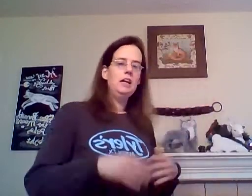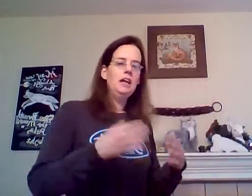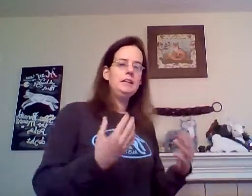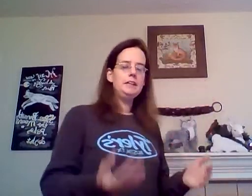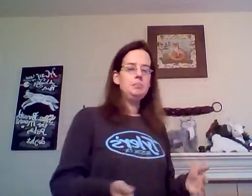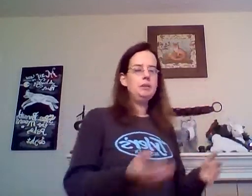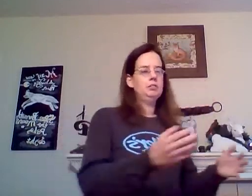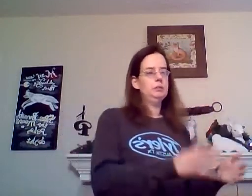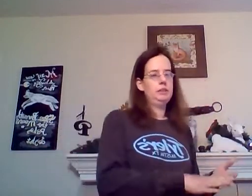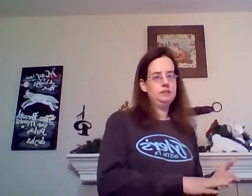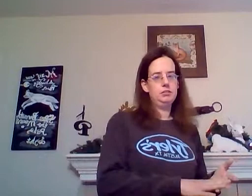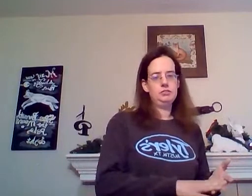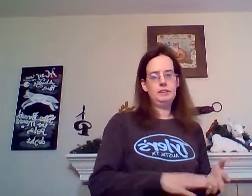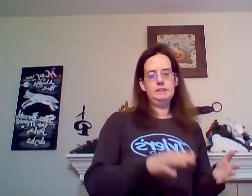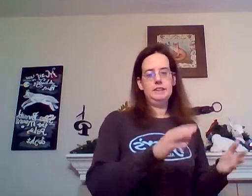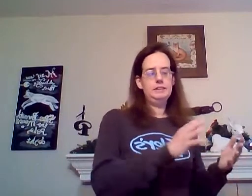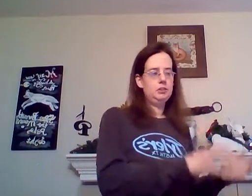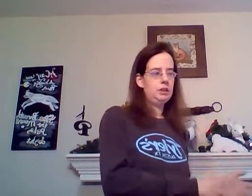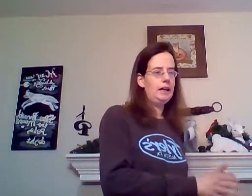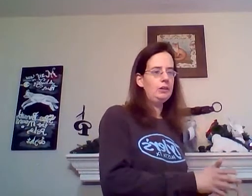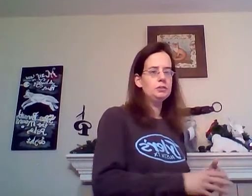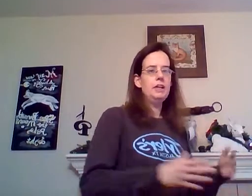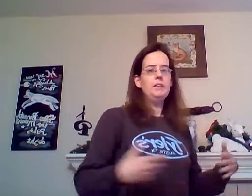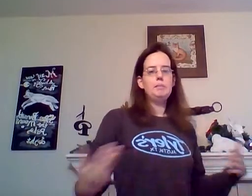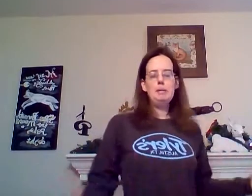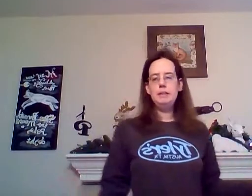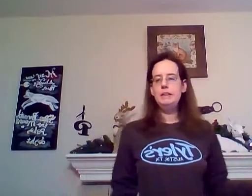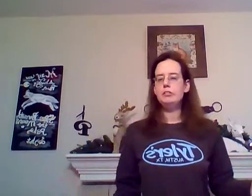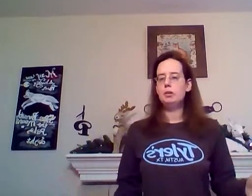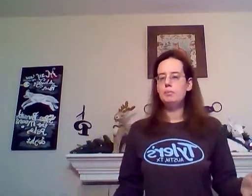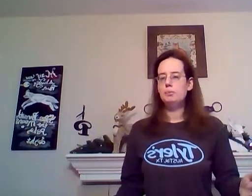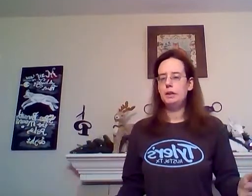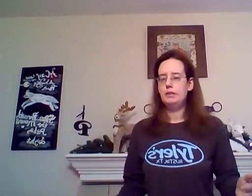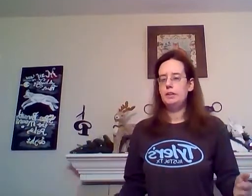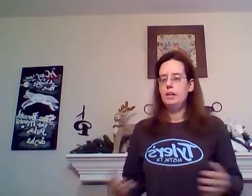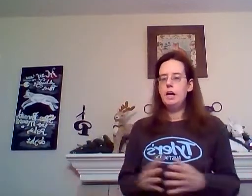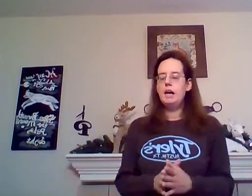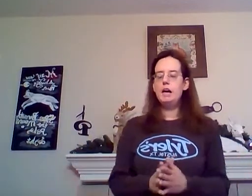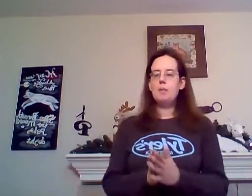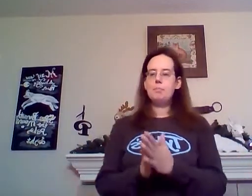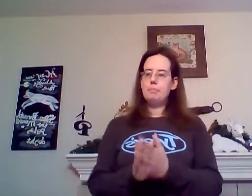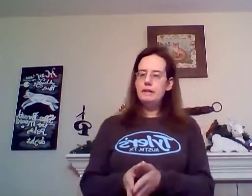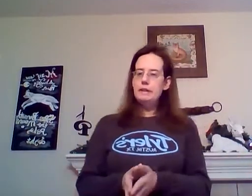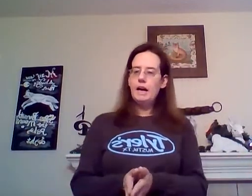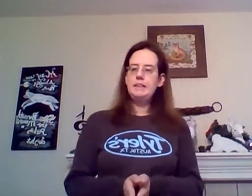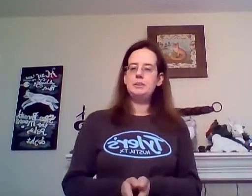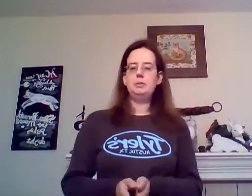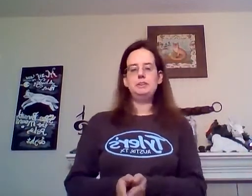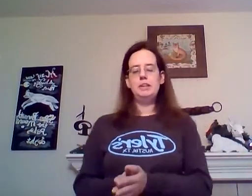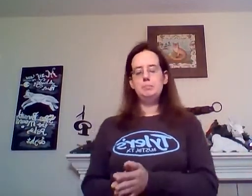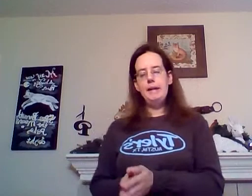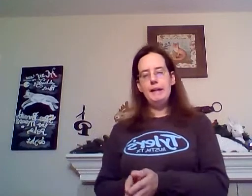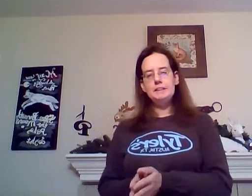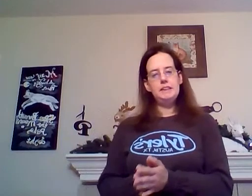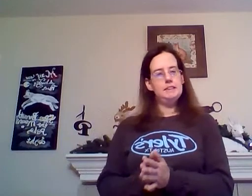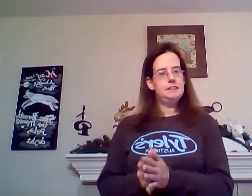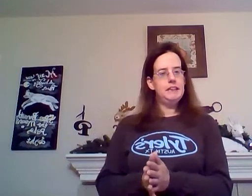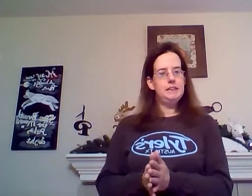and he can meet and greet with his own friends and his own idols that maybe he grew up with um but i just want to touch base and say